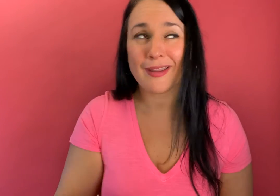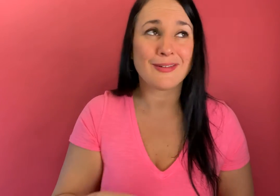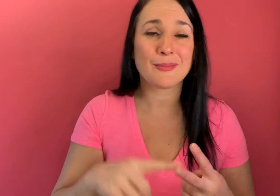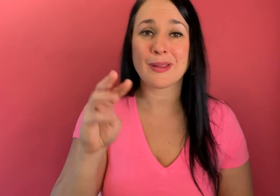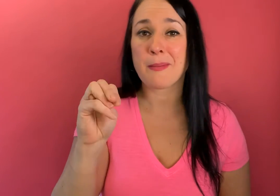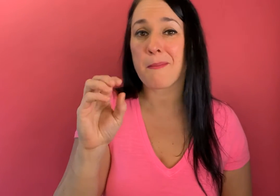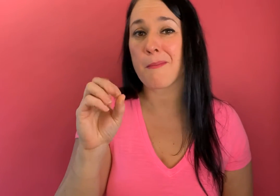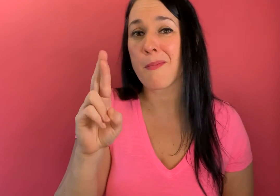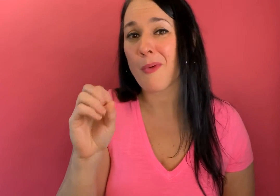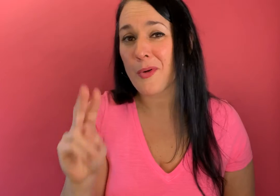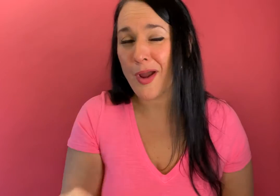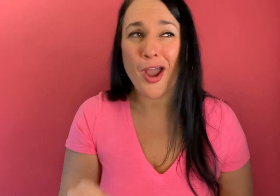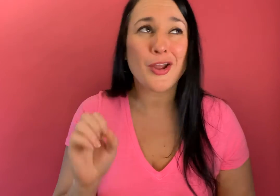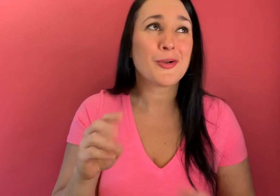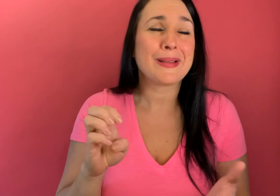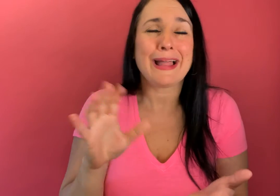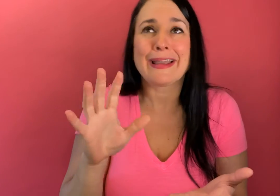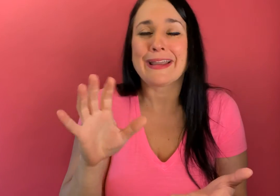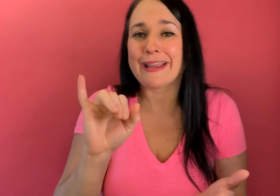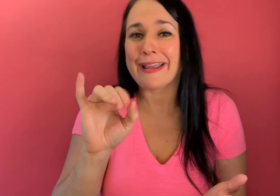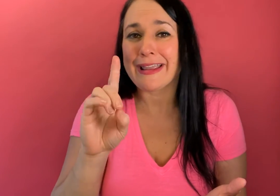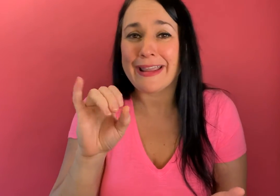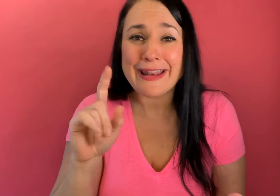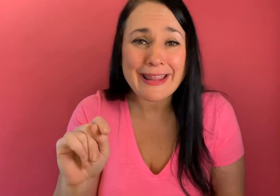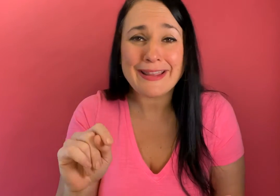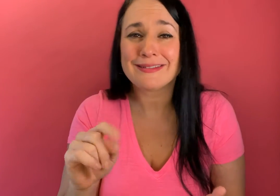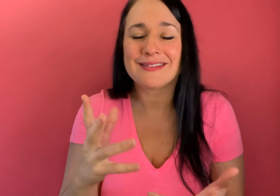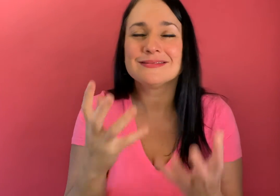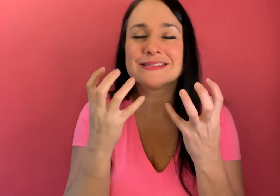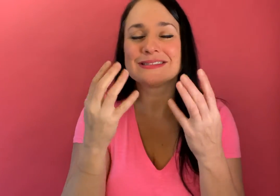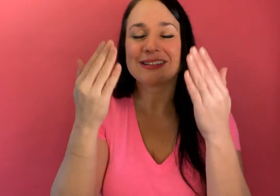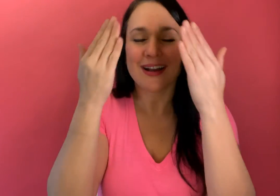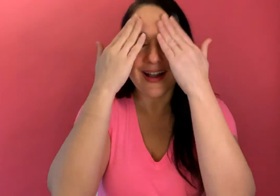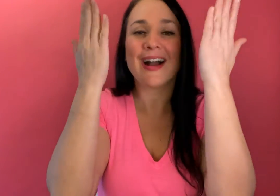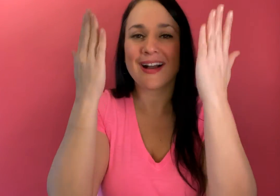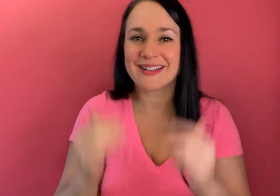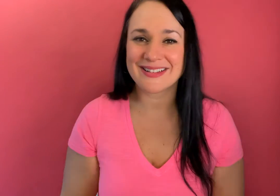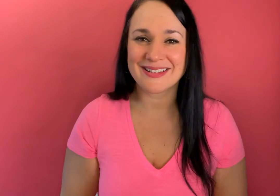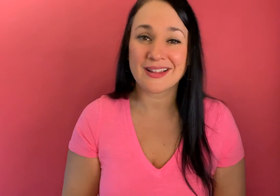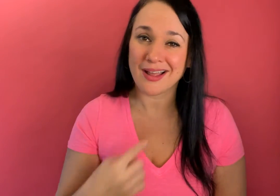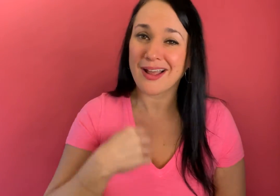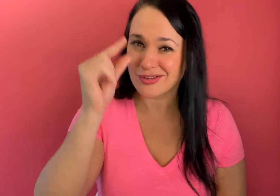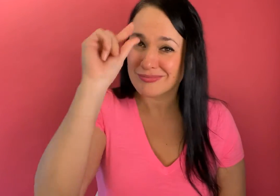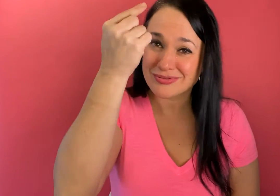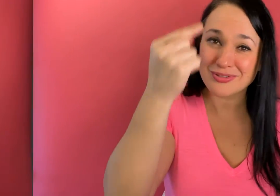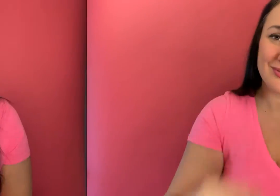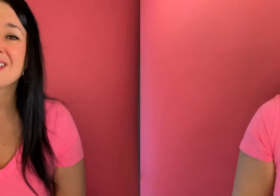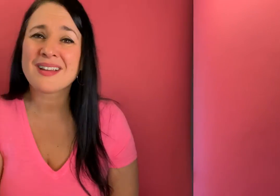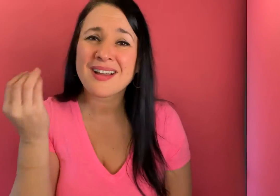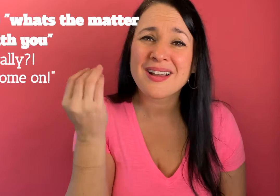brain it could mean like moron or idiot or just a a dumb move i'm a